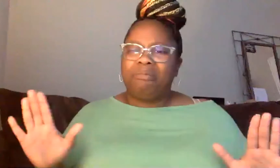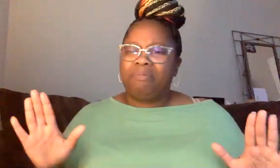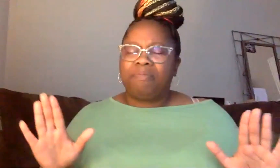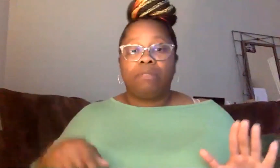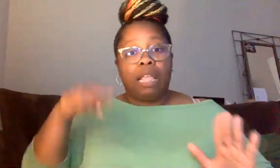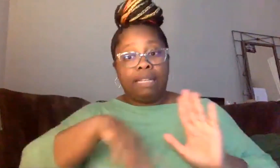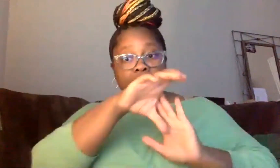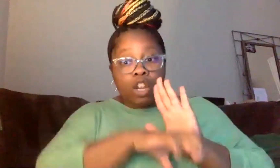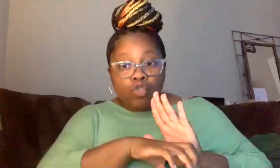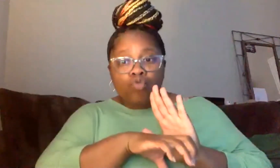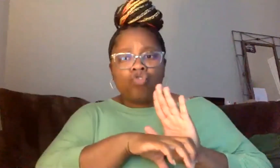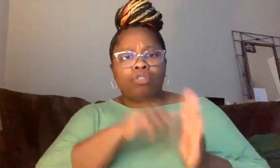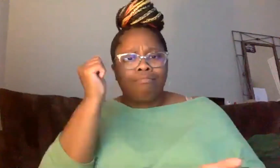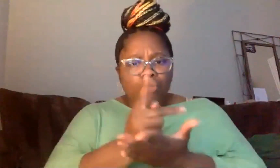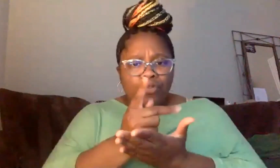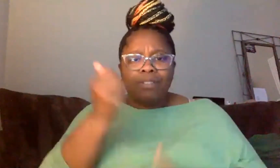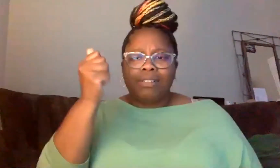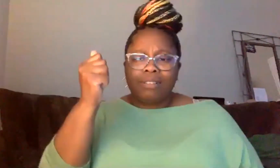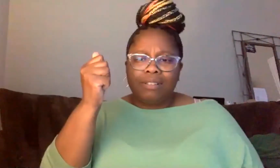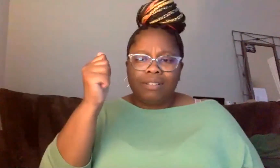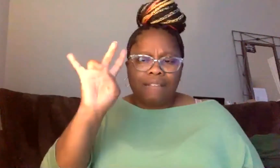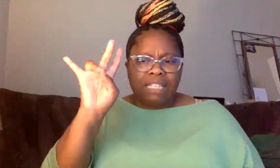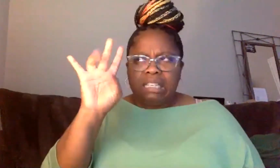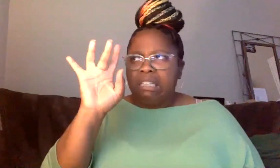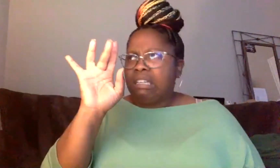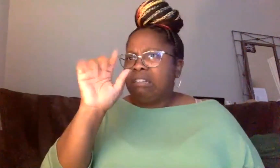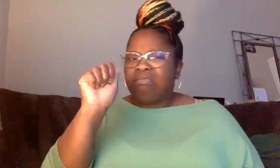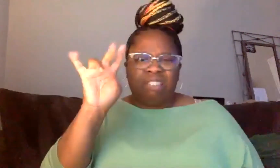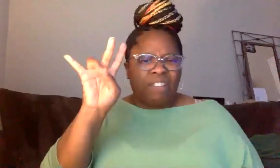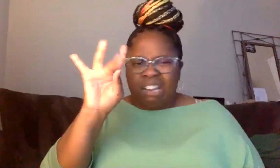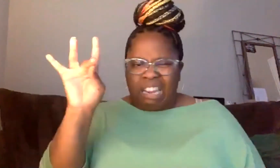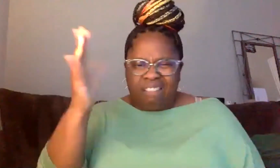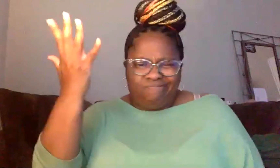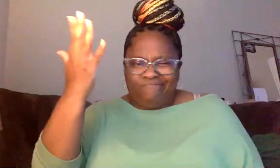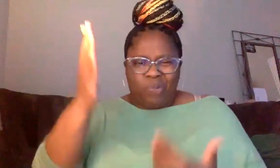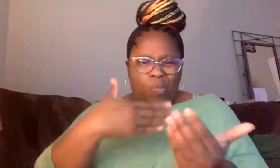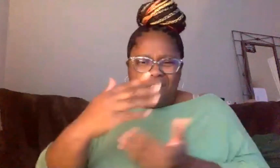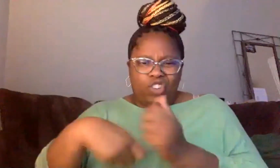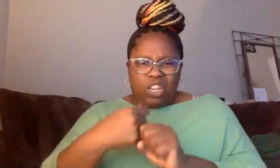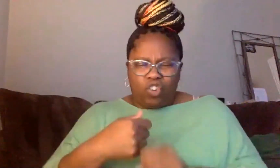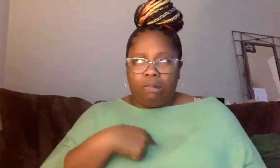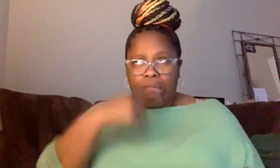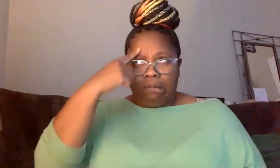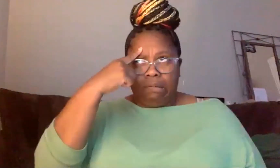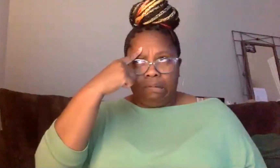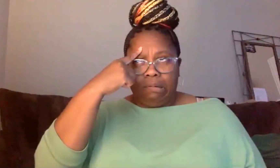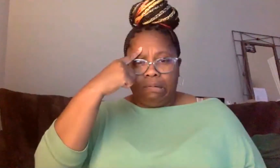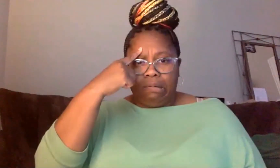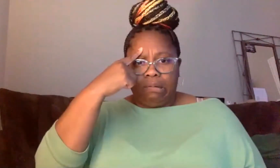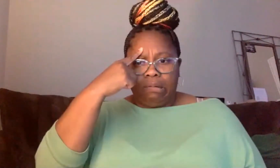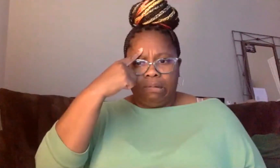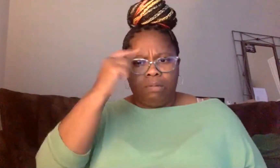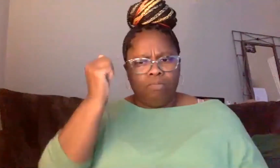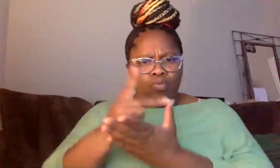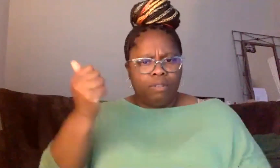that was ratified in 1788 or whenever it was ratified, I believe that's when it was